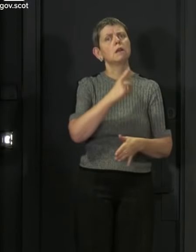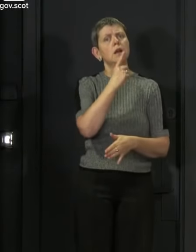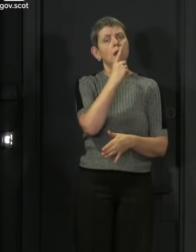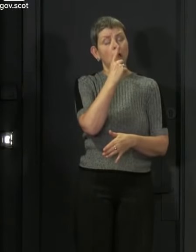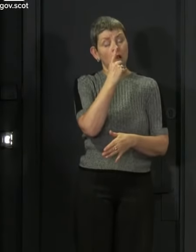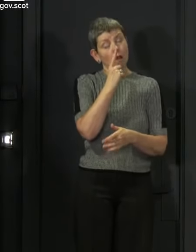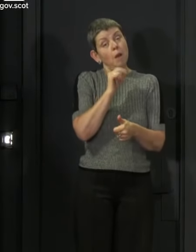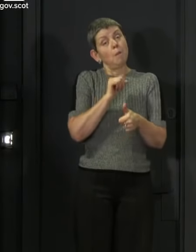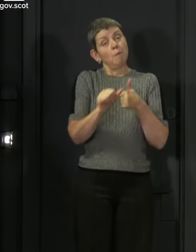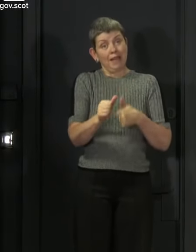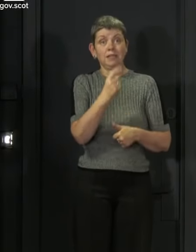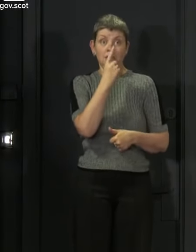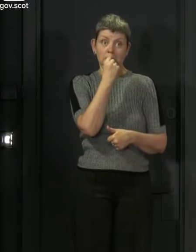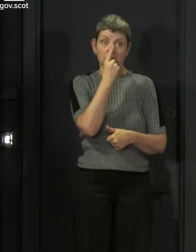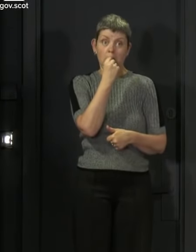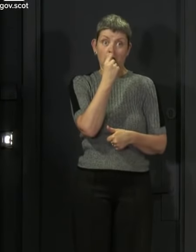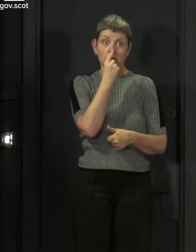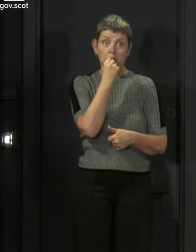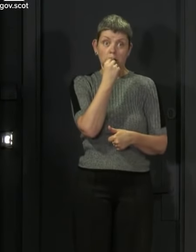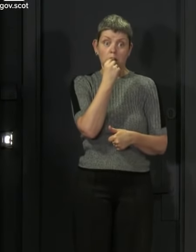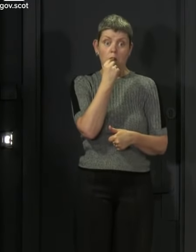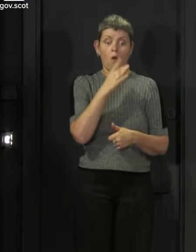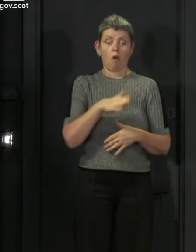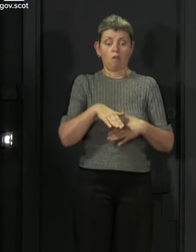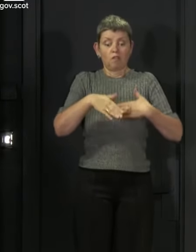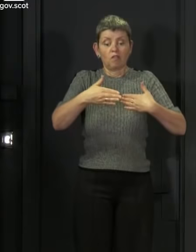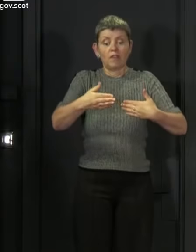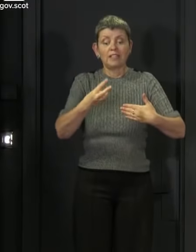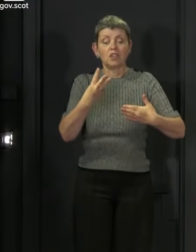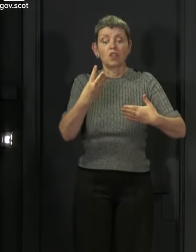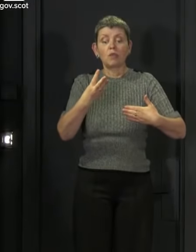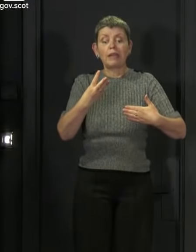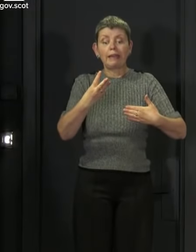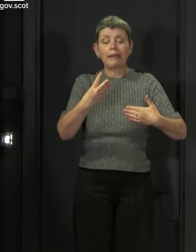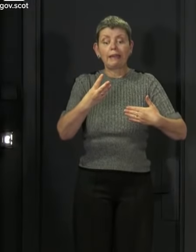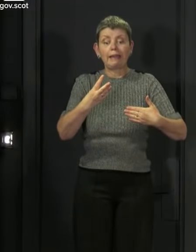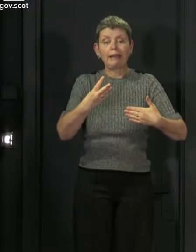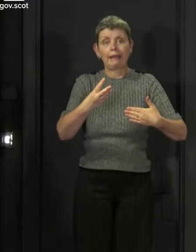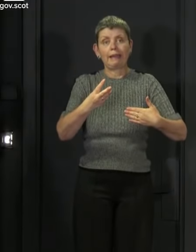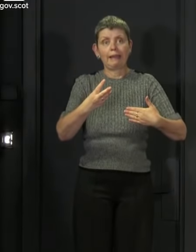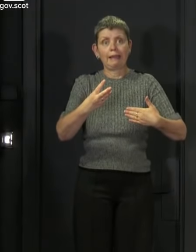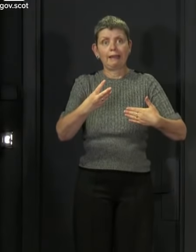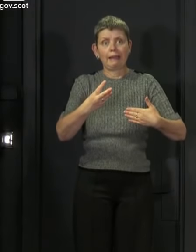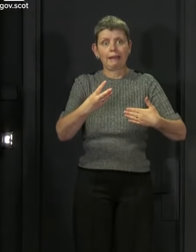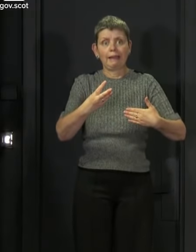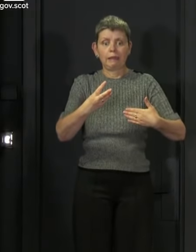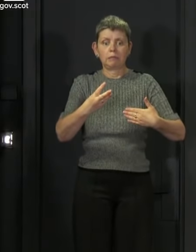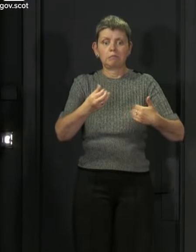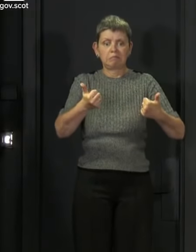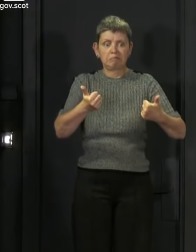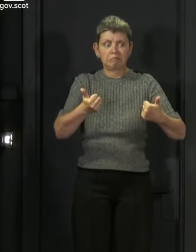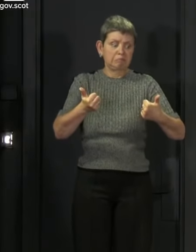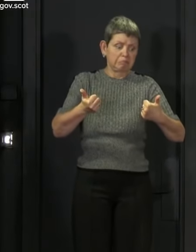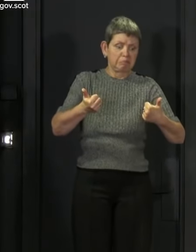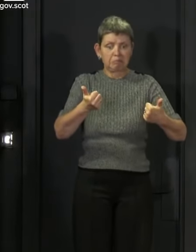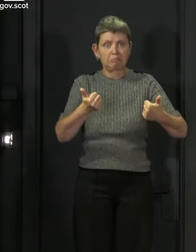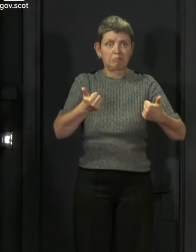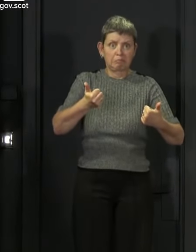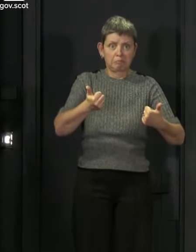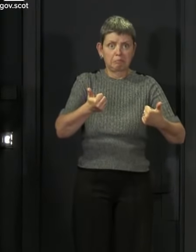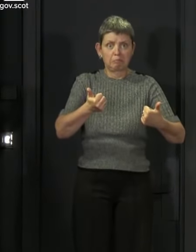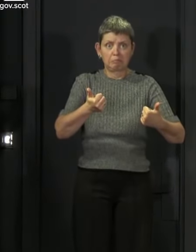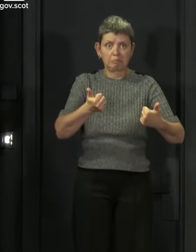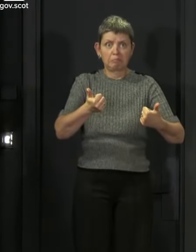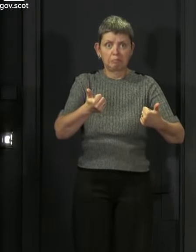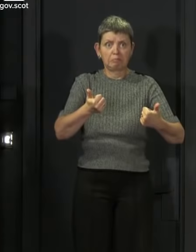making phase three not the risky venture that sometimes we fear that might send